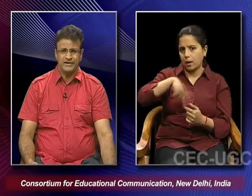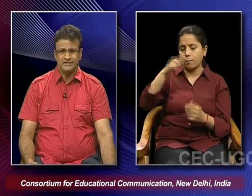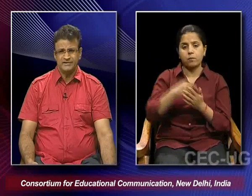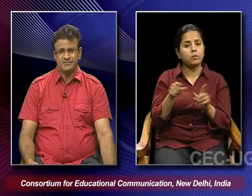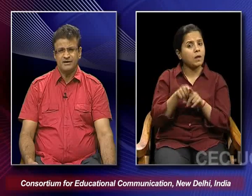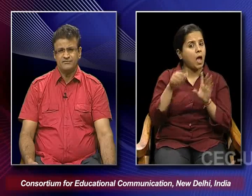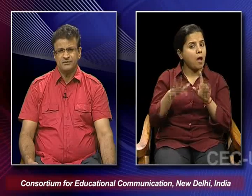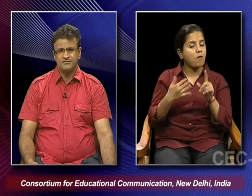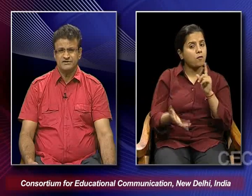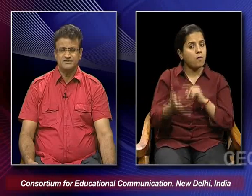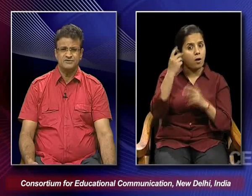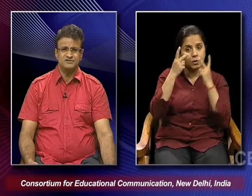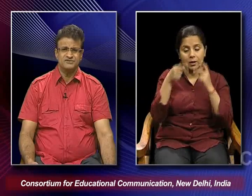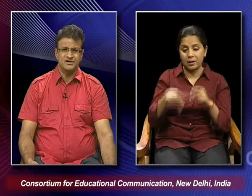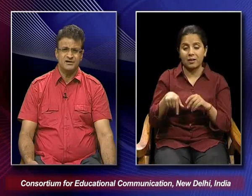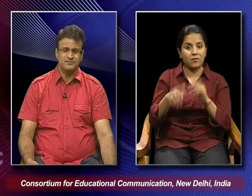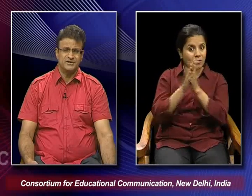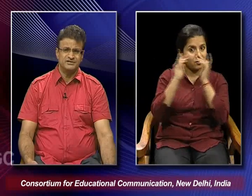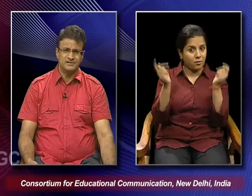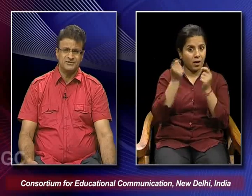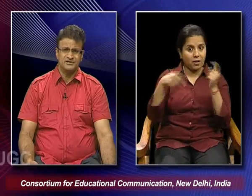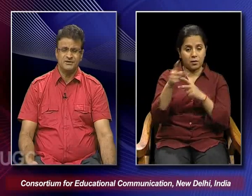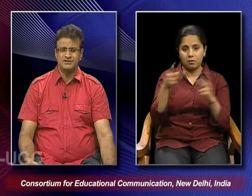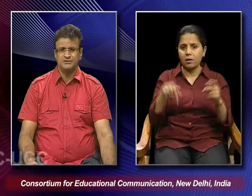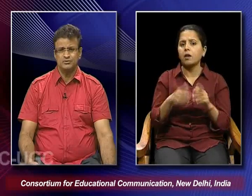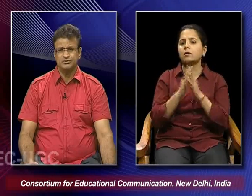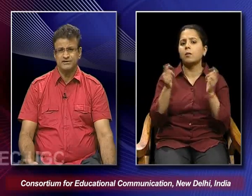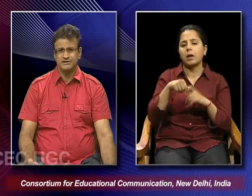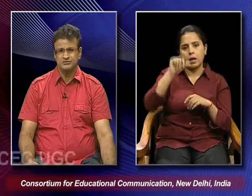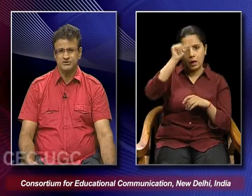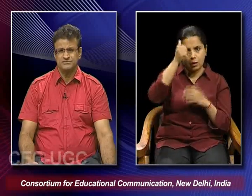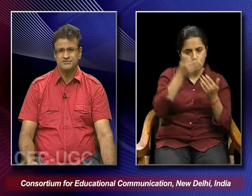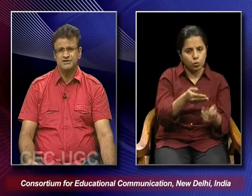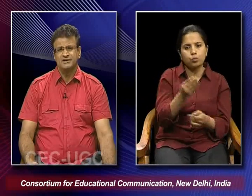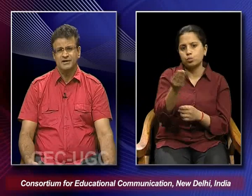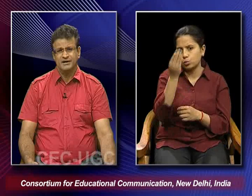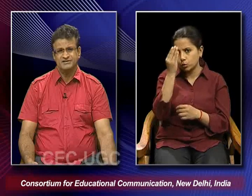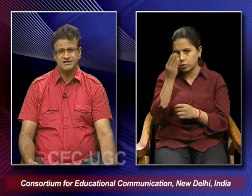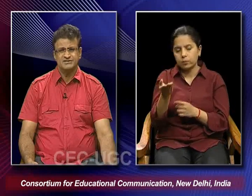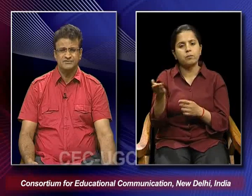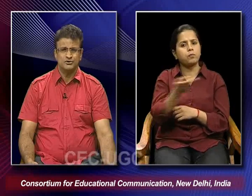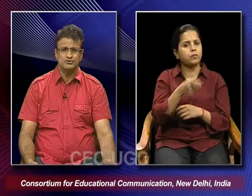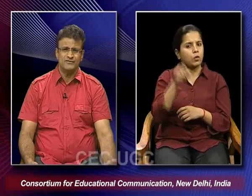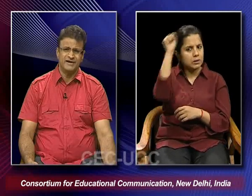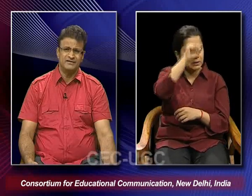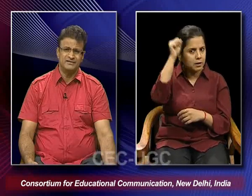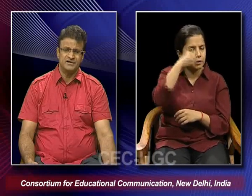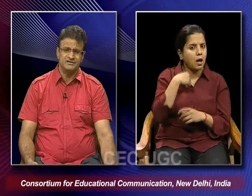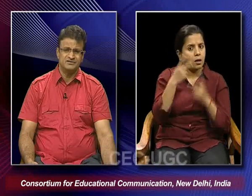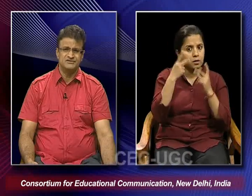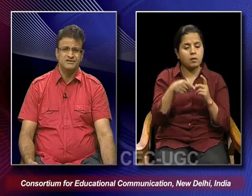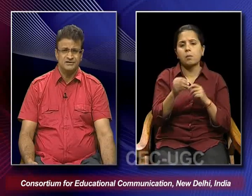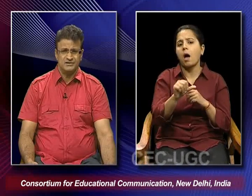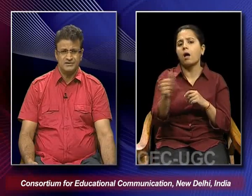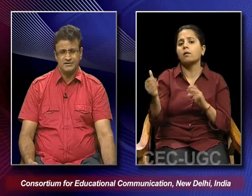find that apart from the festivals which are being celebrated by the Hindus and the Muslims, Sikhs, we also find that there are